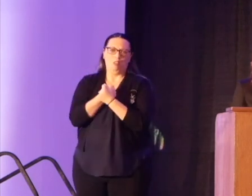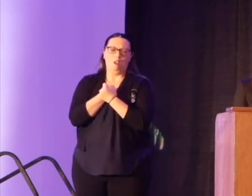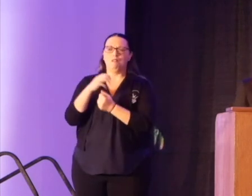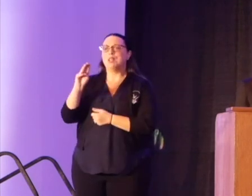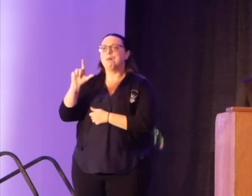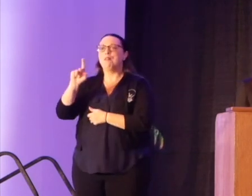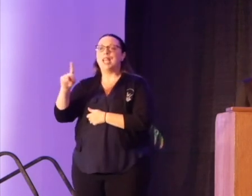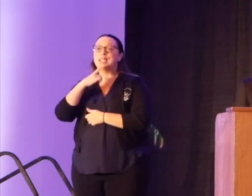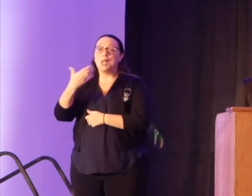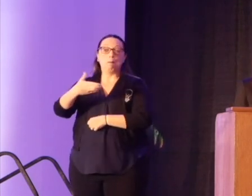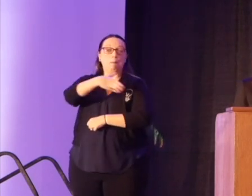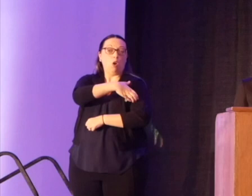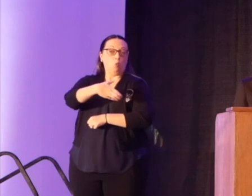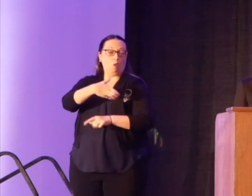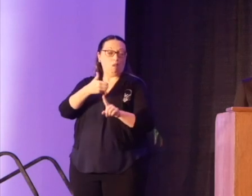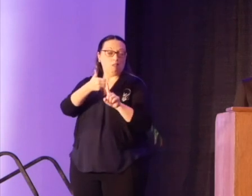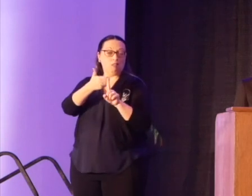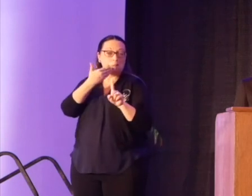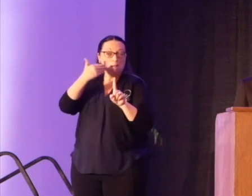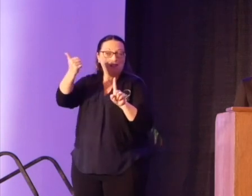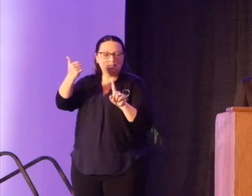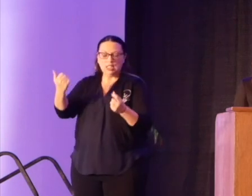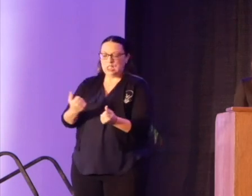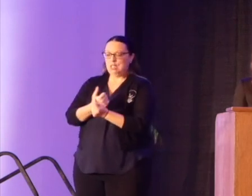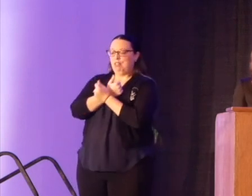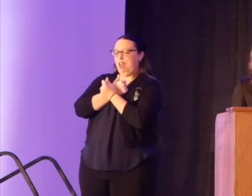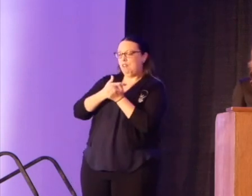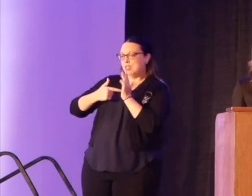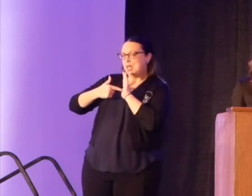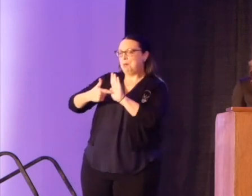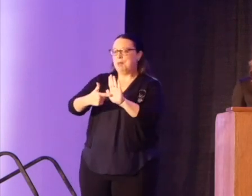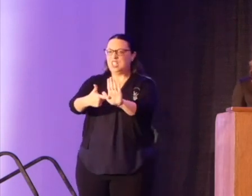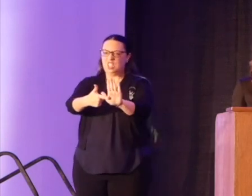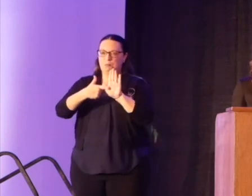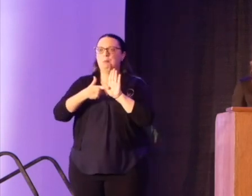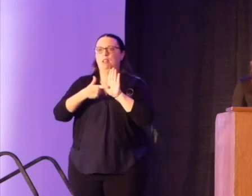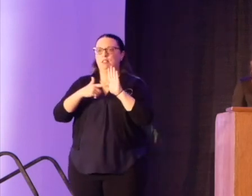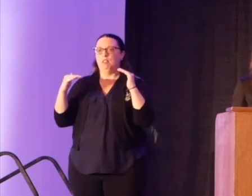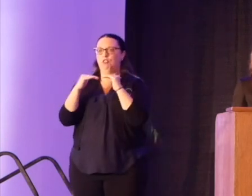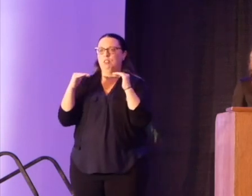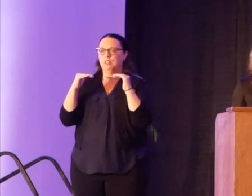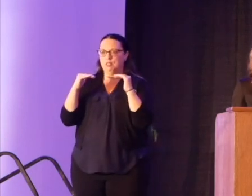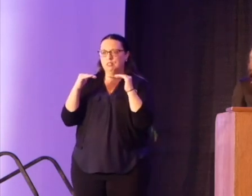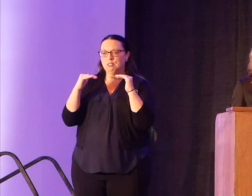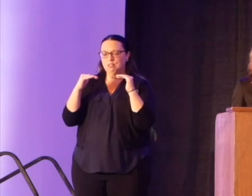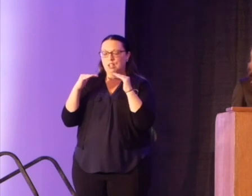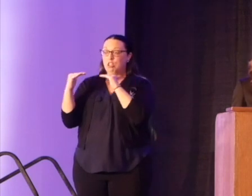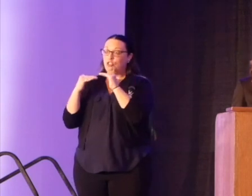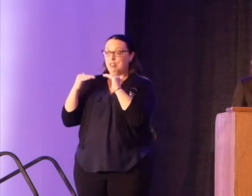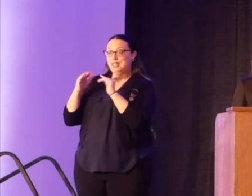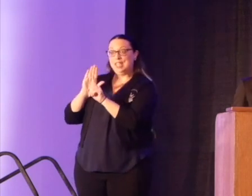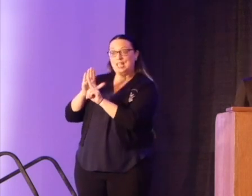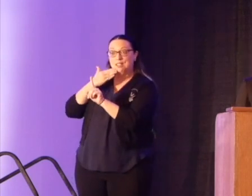shared power at its best is love implementing the demands of justice, and justice at its